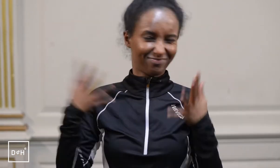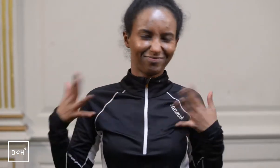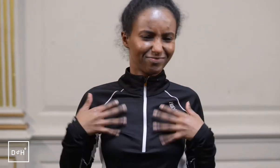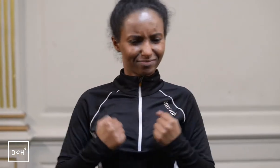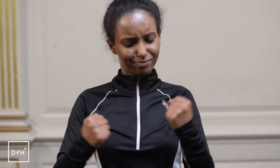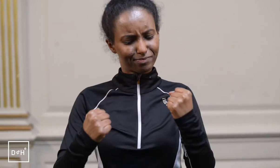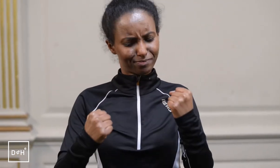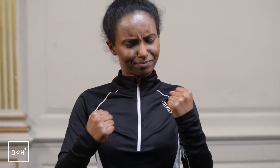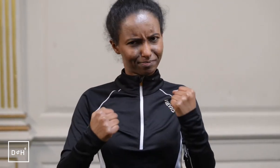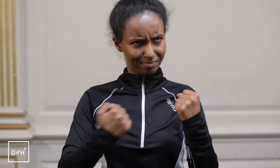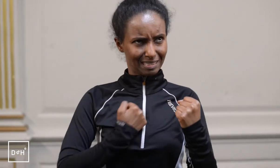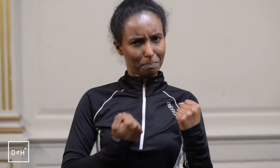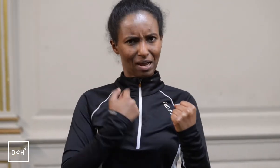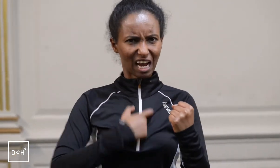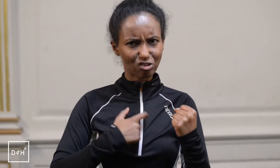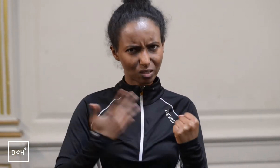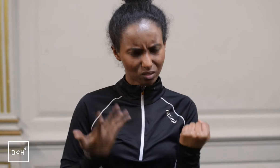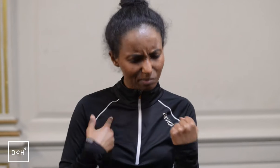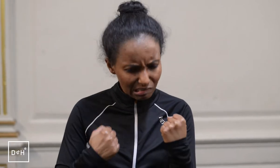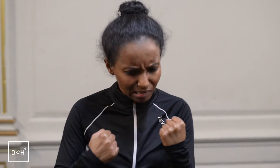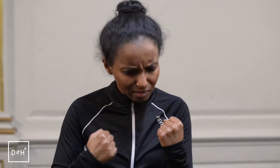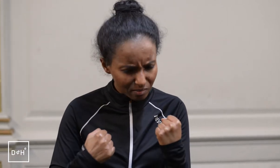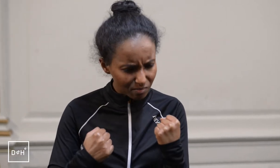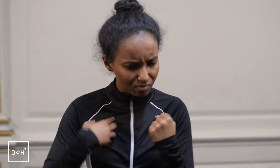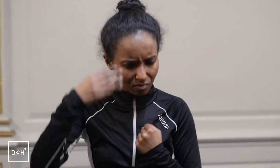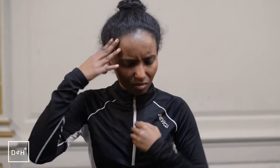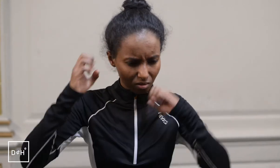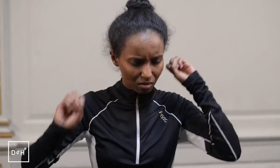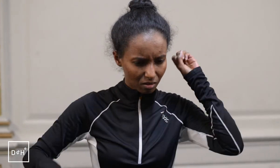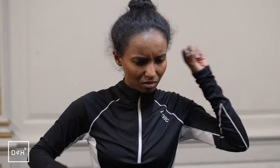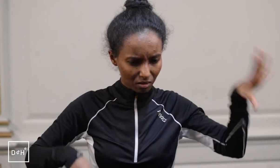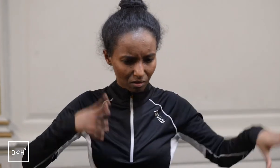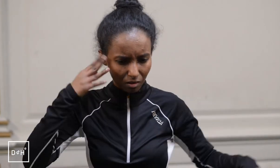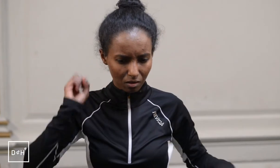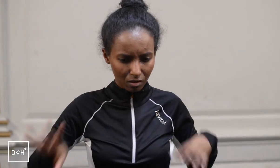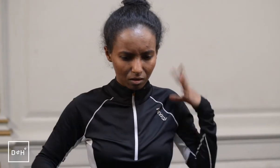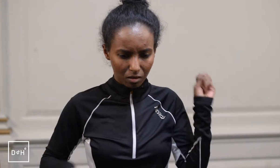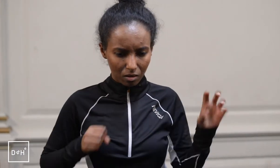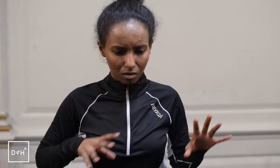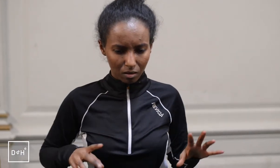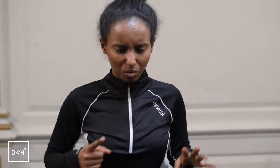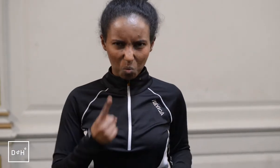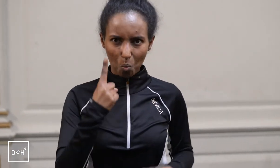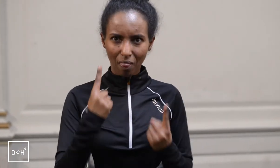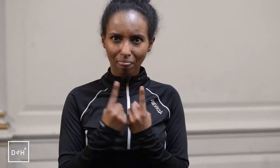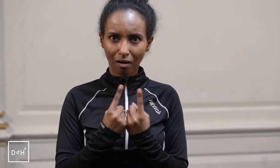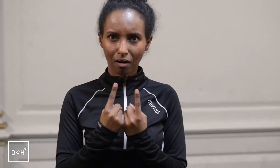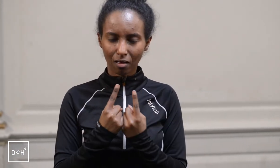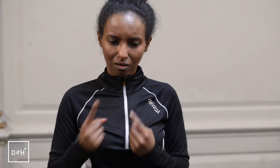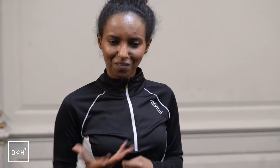up to try and start to identify whether this is part of our characters and realize that actually we've boiled it down